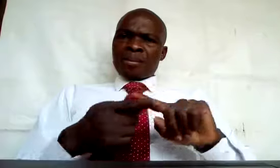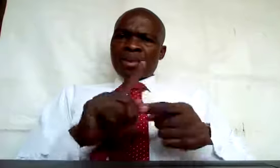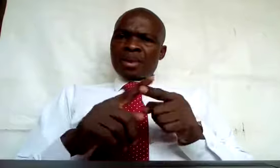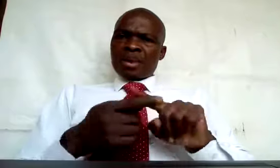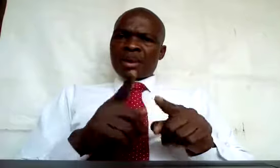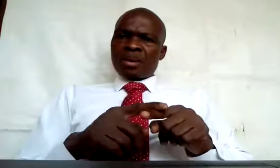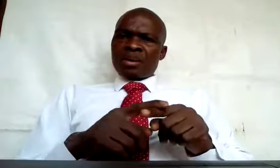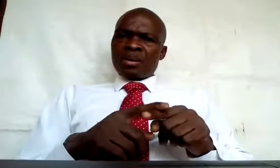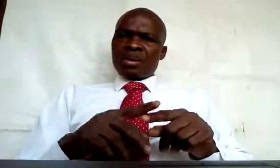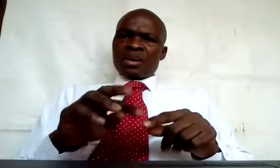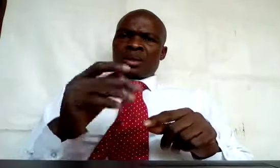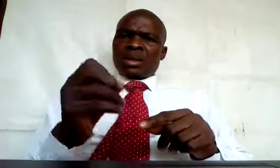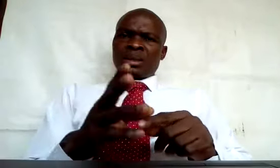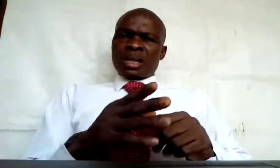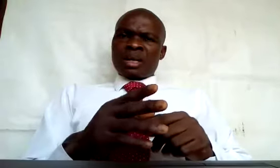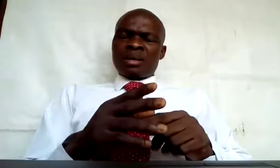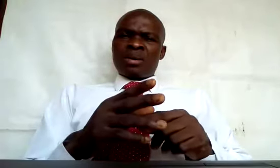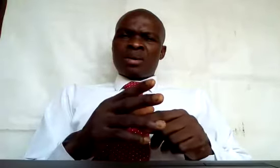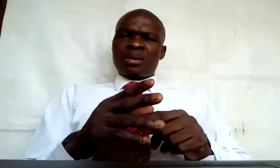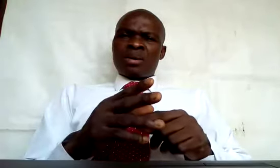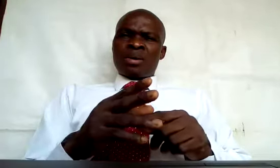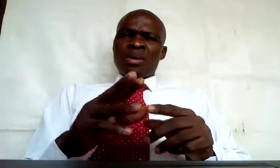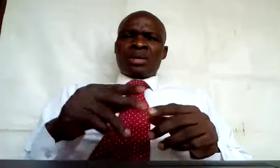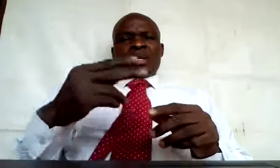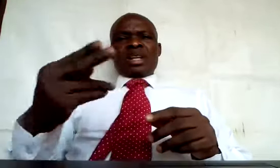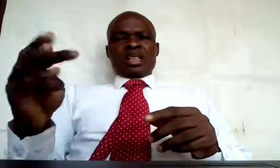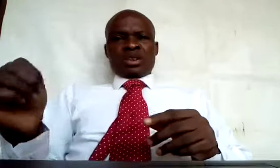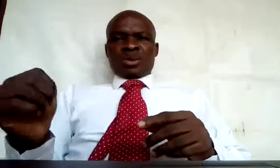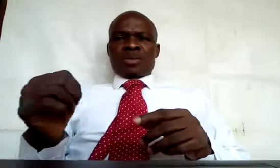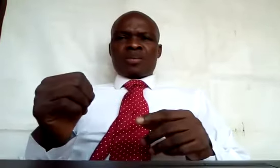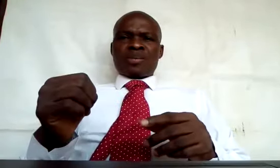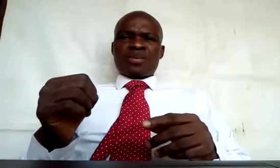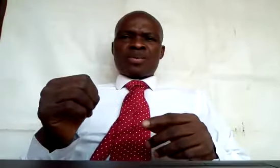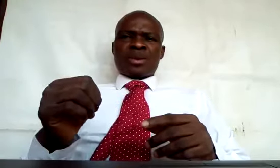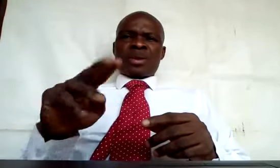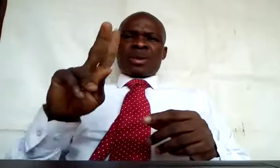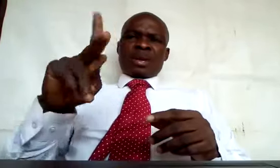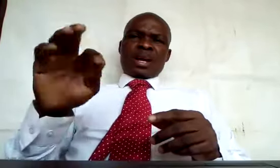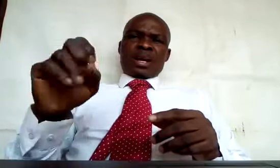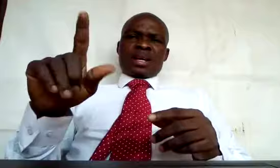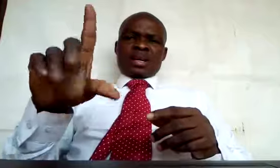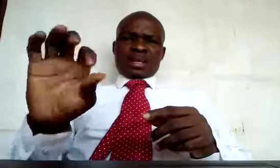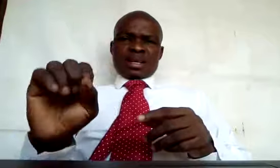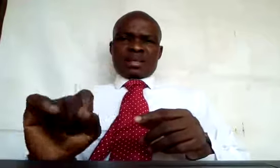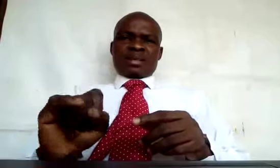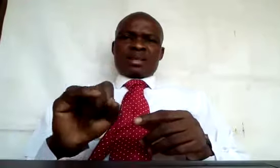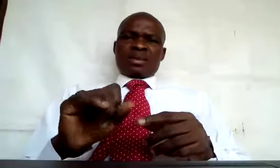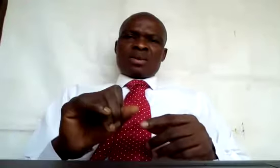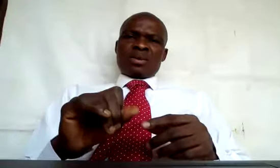thousand, nature, kelly, open, pun,